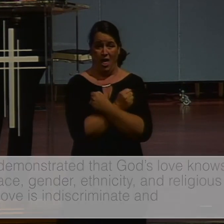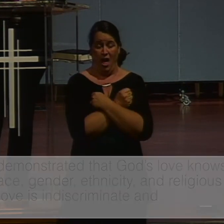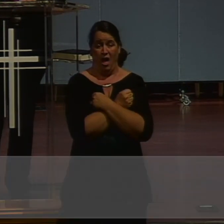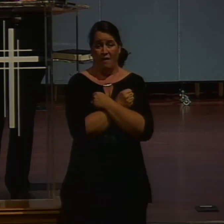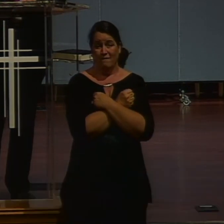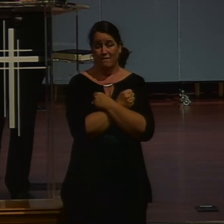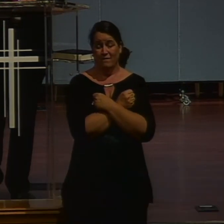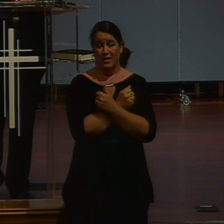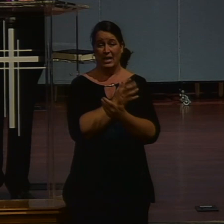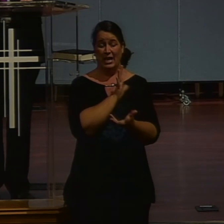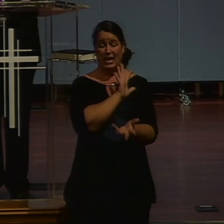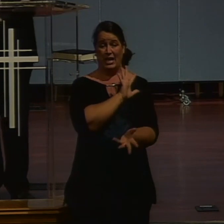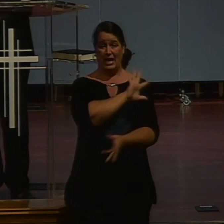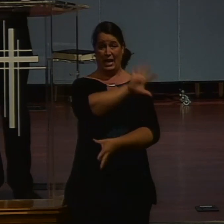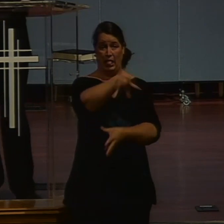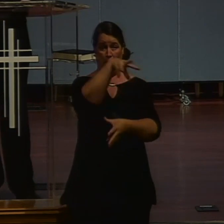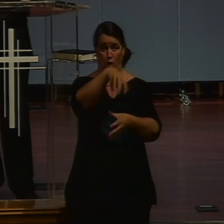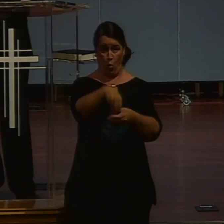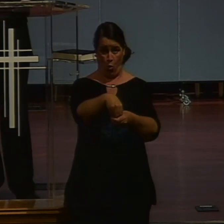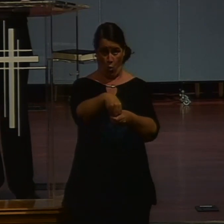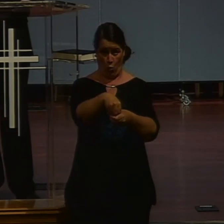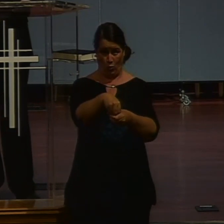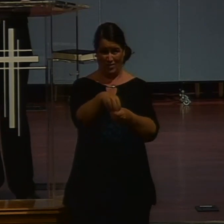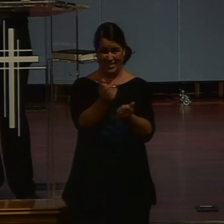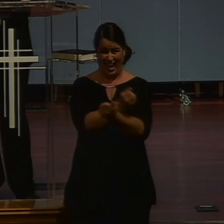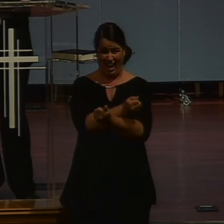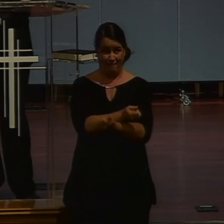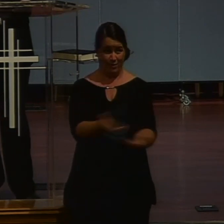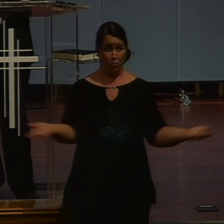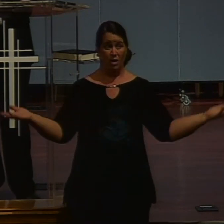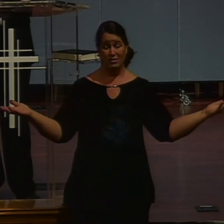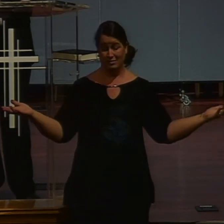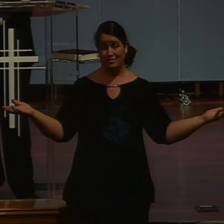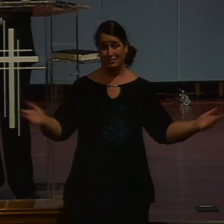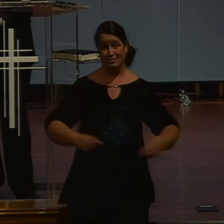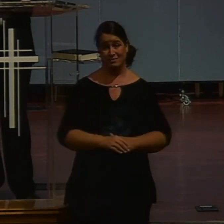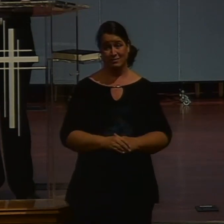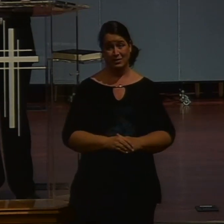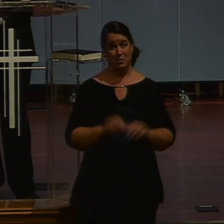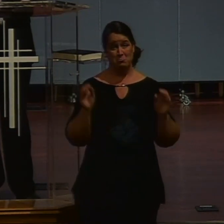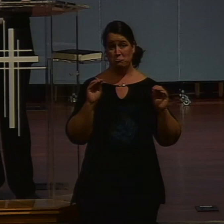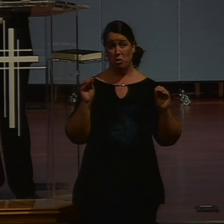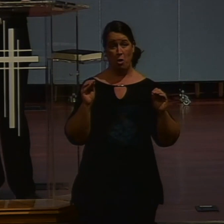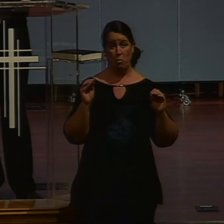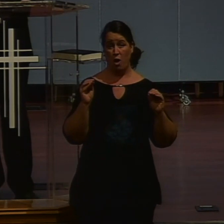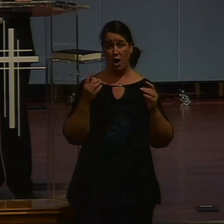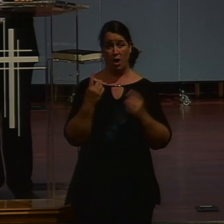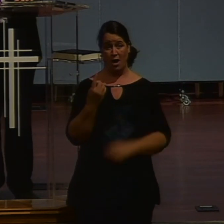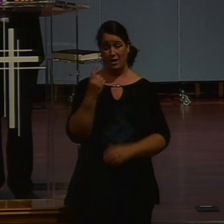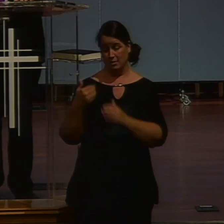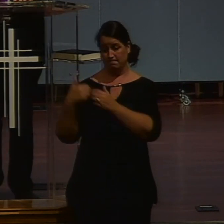encompassing. I've quoted him because I cannot say it any better than that. And so